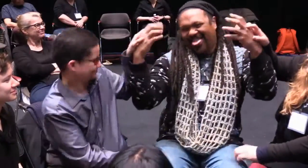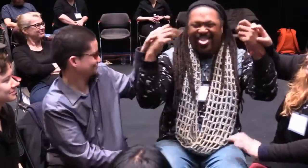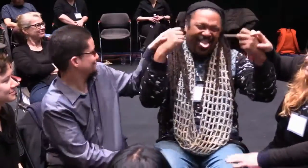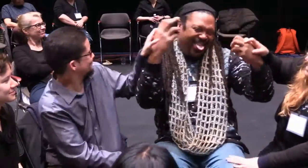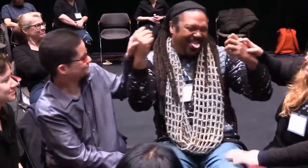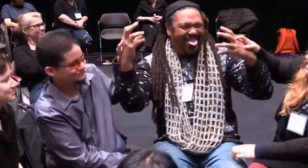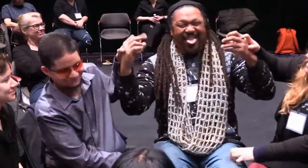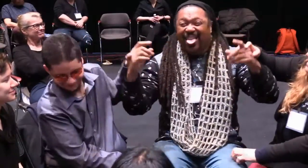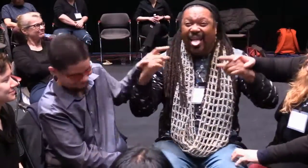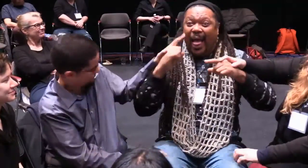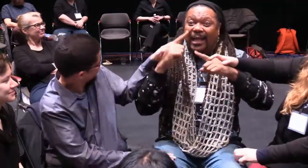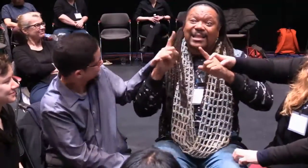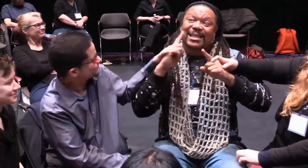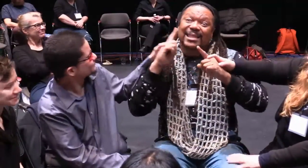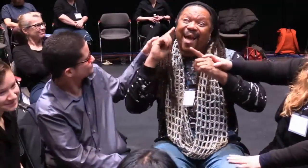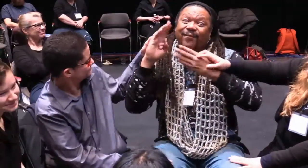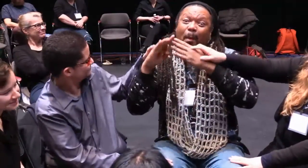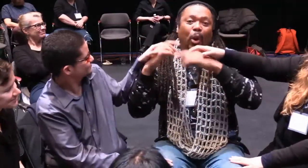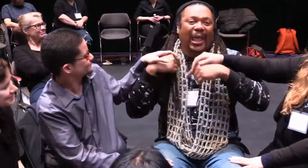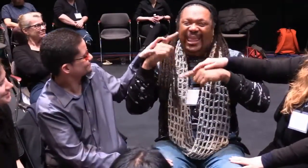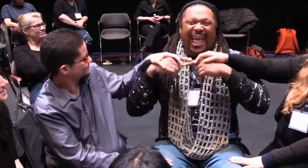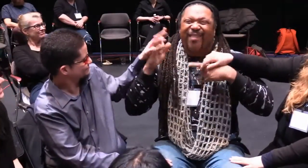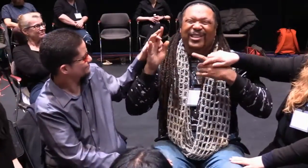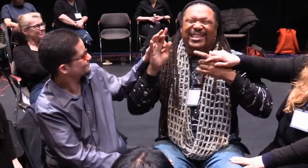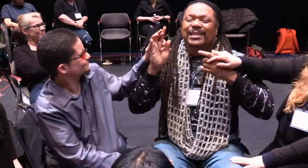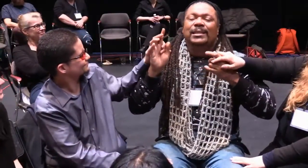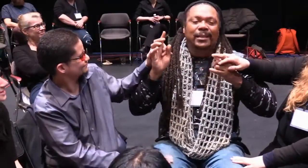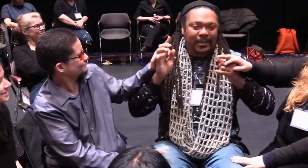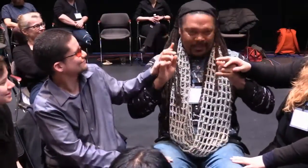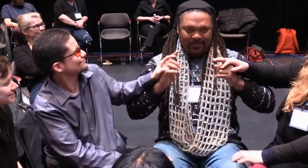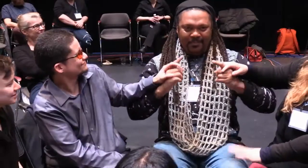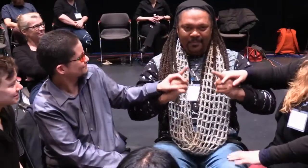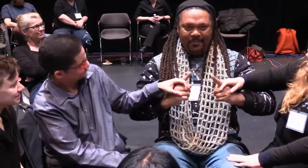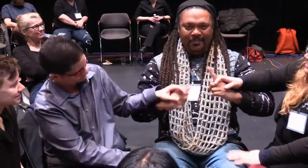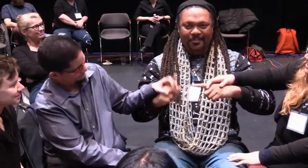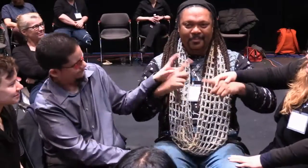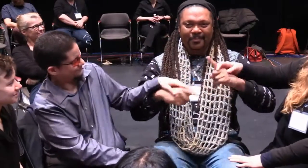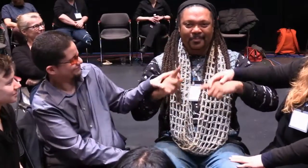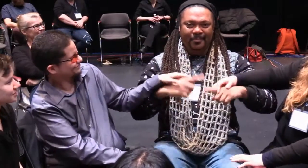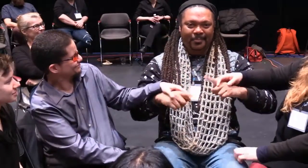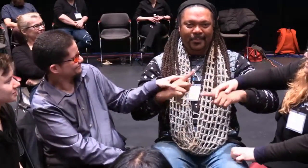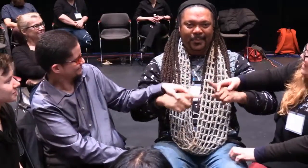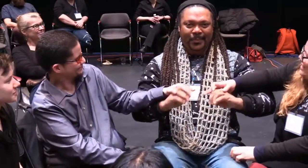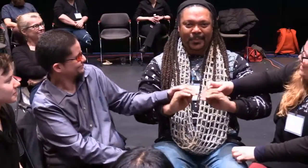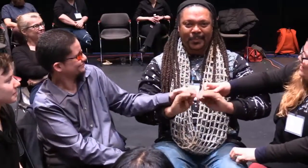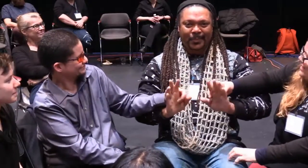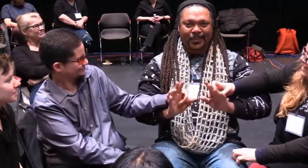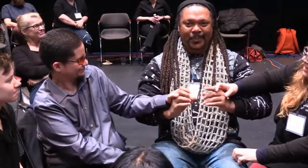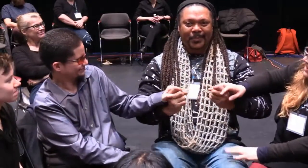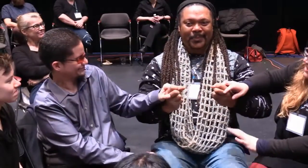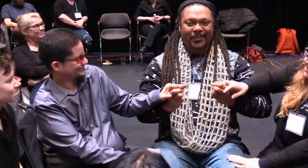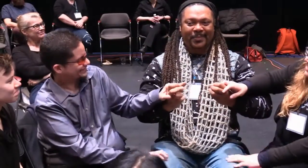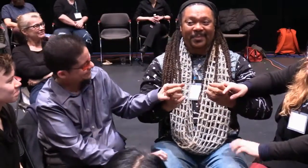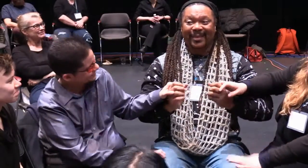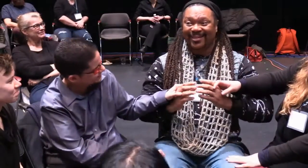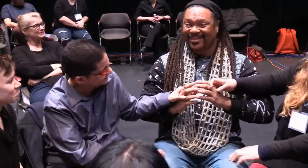I want you to feel me. mean, literally feel me and understand what I'm saying. You feeling me? I am not going to be this